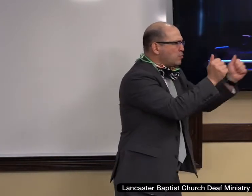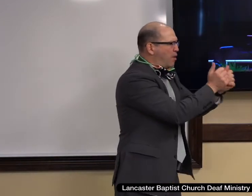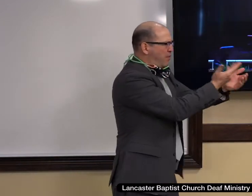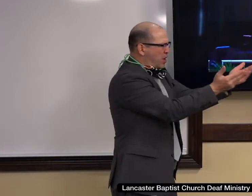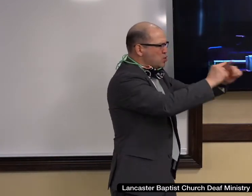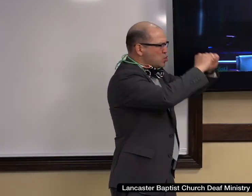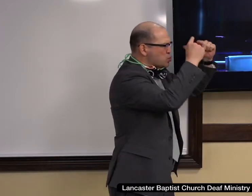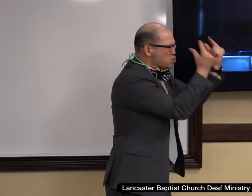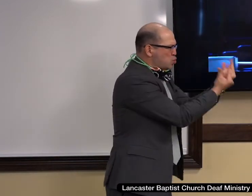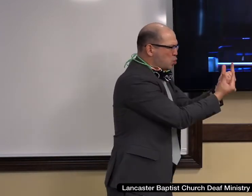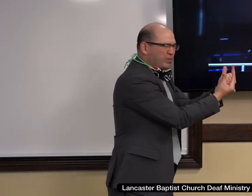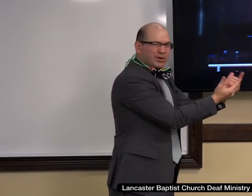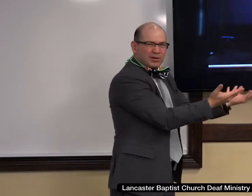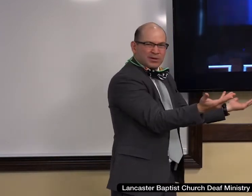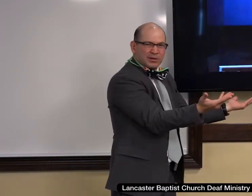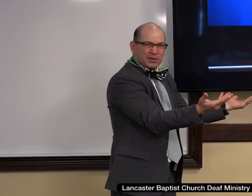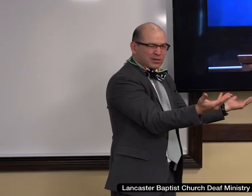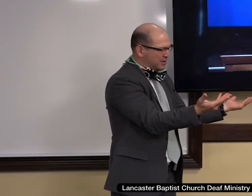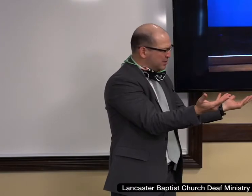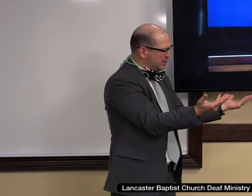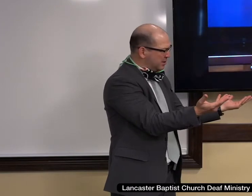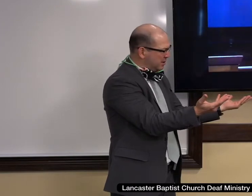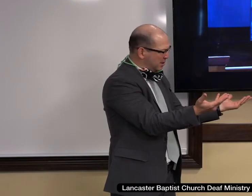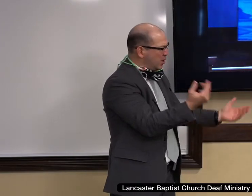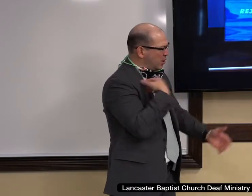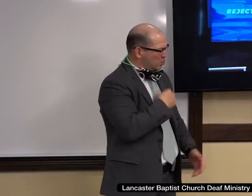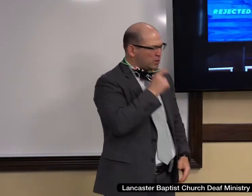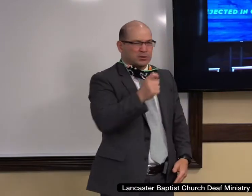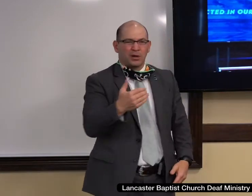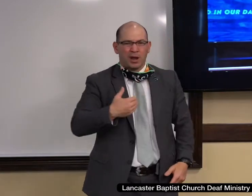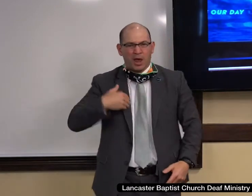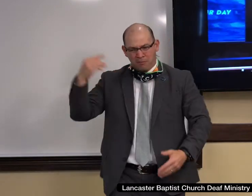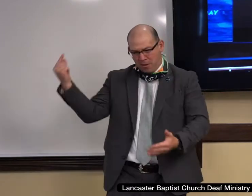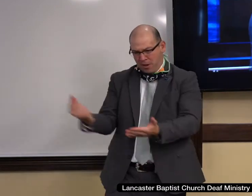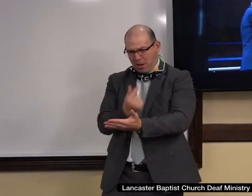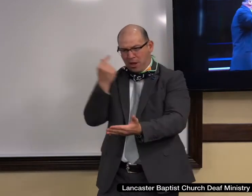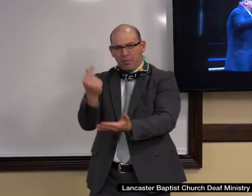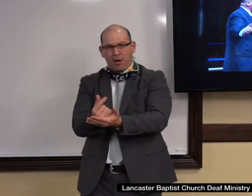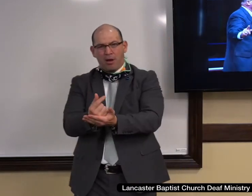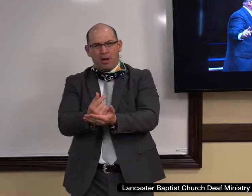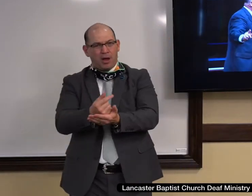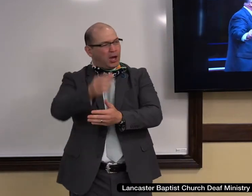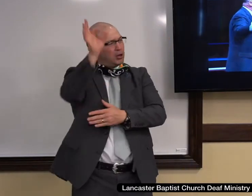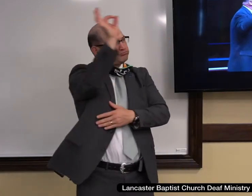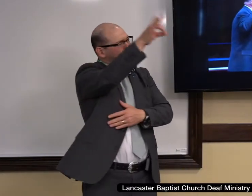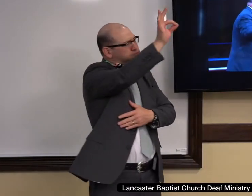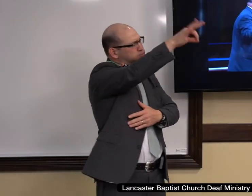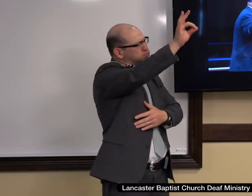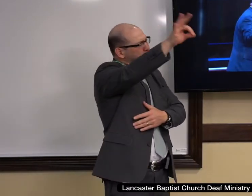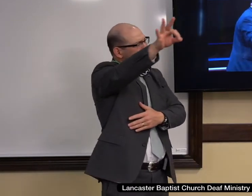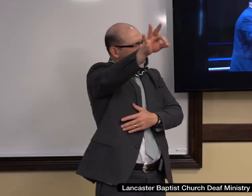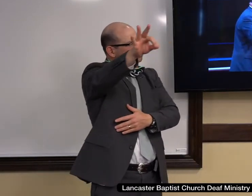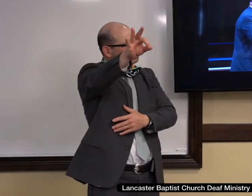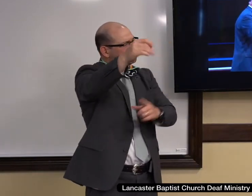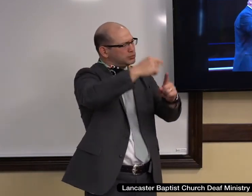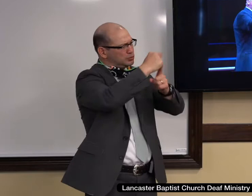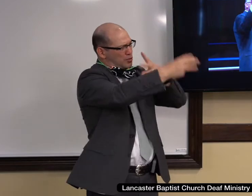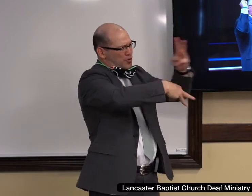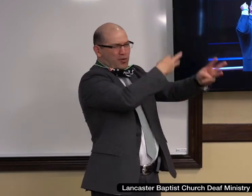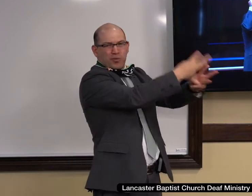of your very children when we ought to be taking gospel tracks and preaching the blood of Jesus Christ to a lost and dying world. Let's not